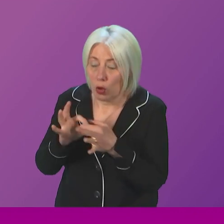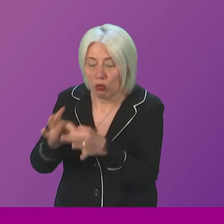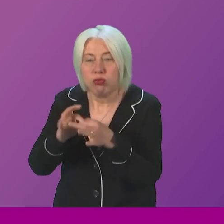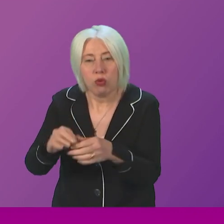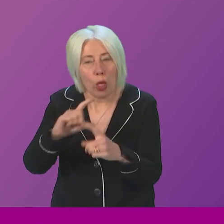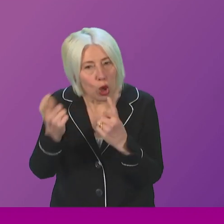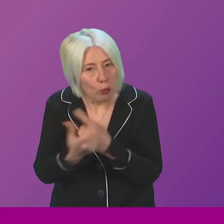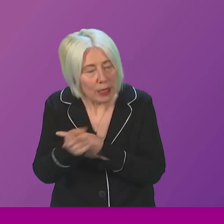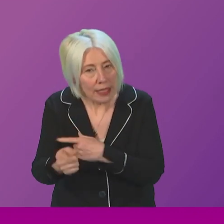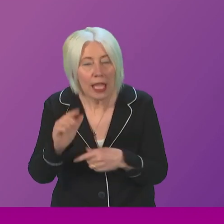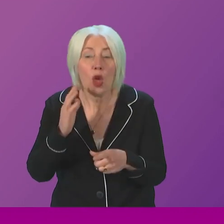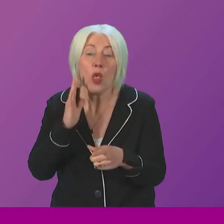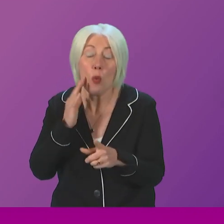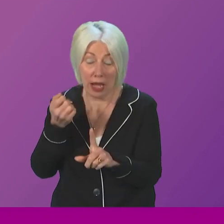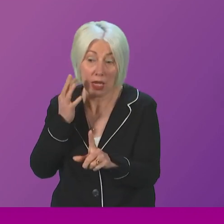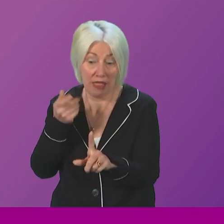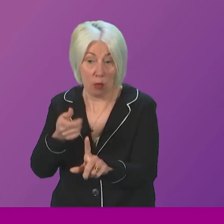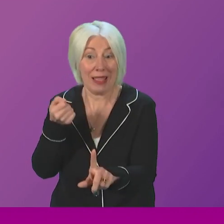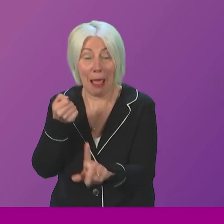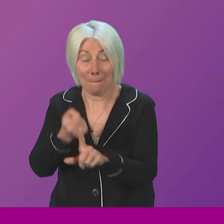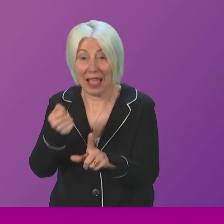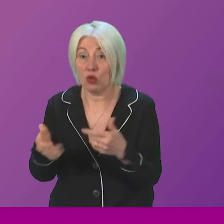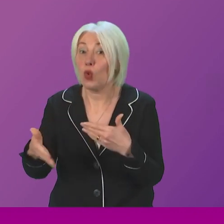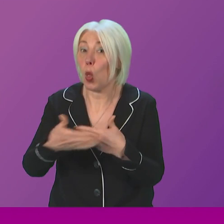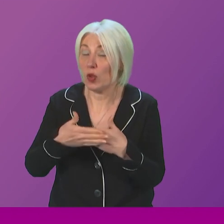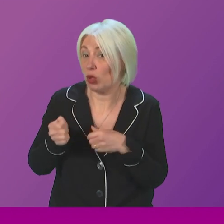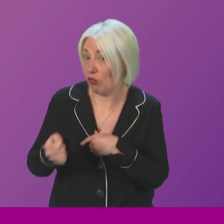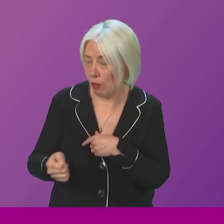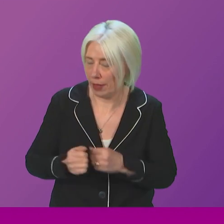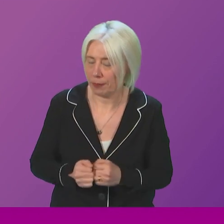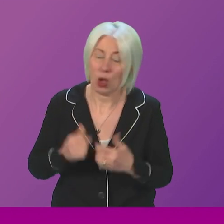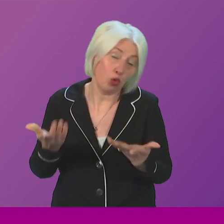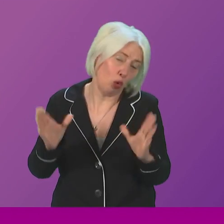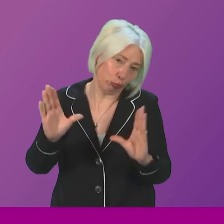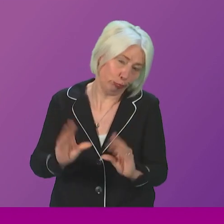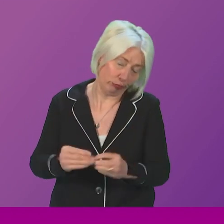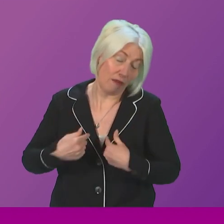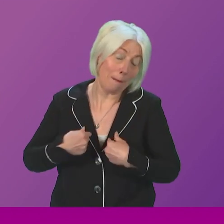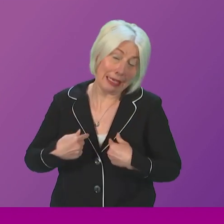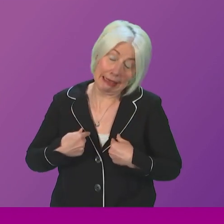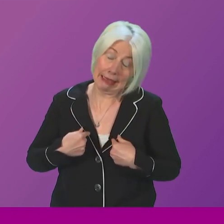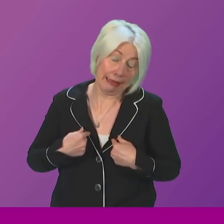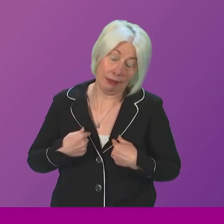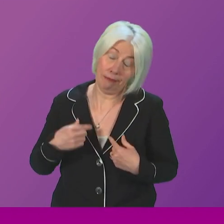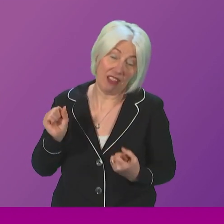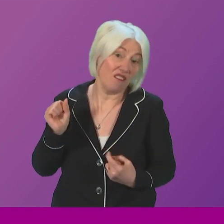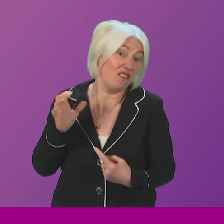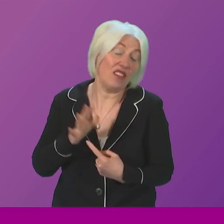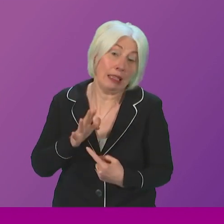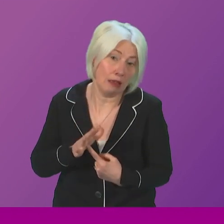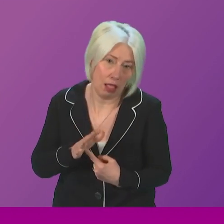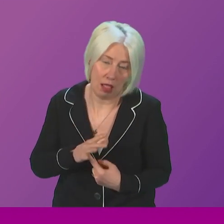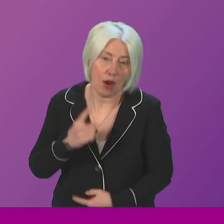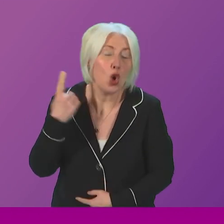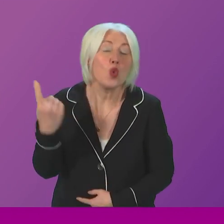which would be impacted by the closure. So to conclude, presenting officer, for me it is so vital that whoever the